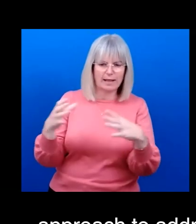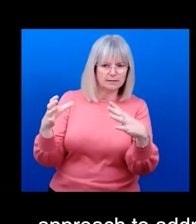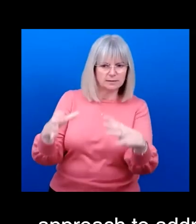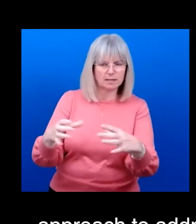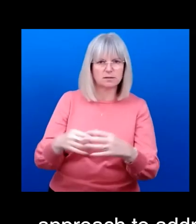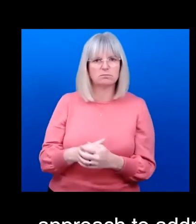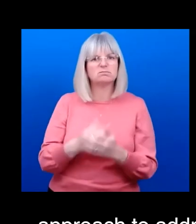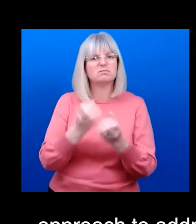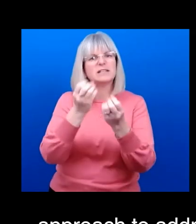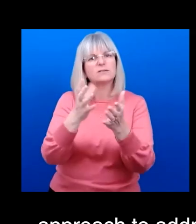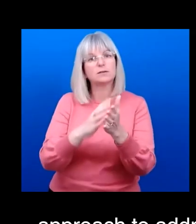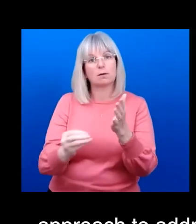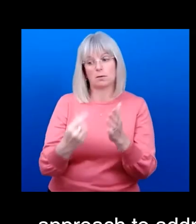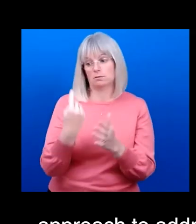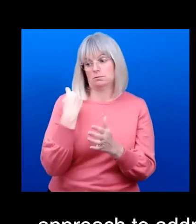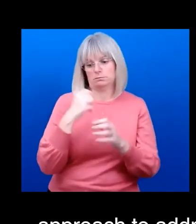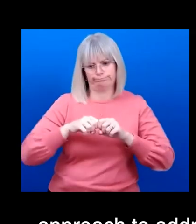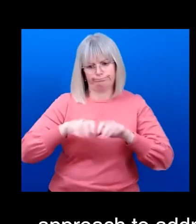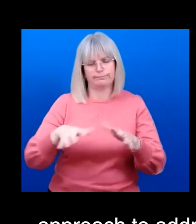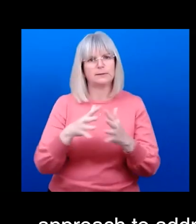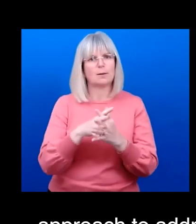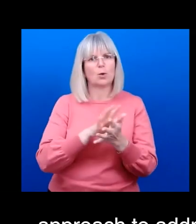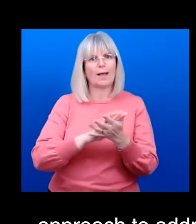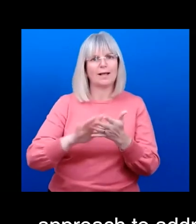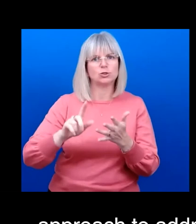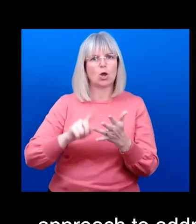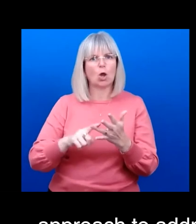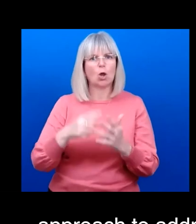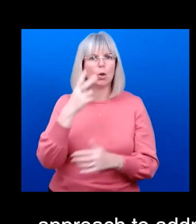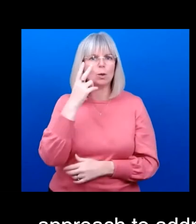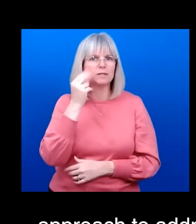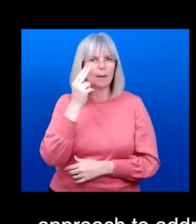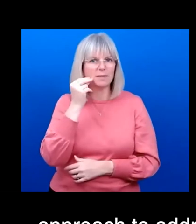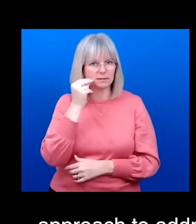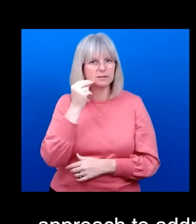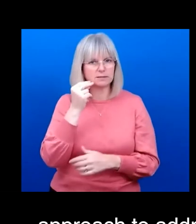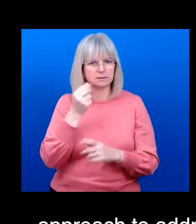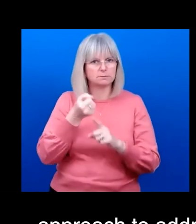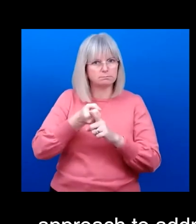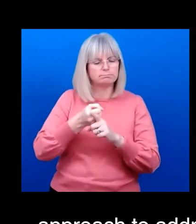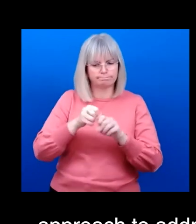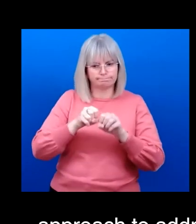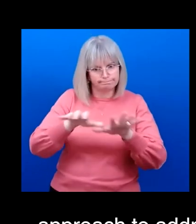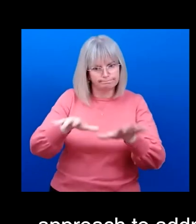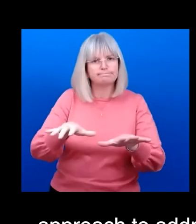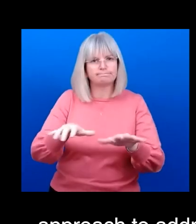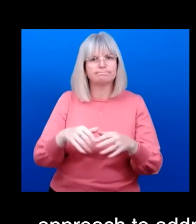we have launched the WHO global diabetes compact and, of course, diabetic retinopathy has been included as an